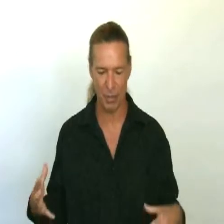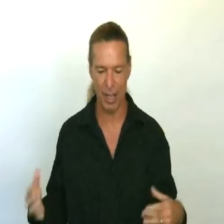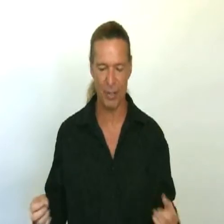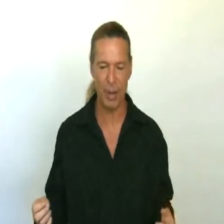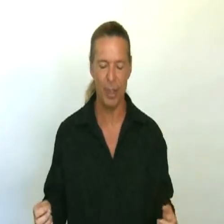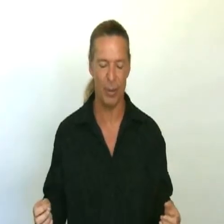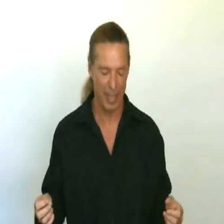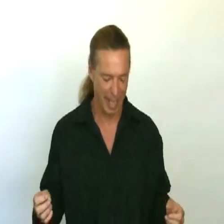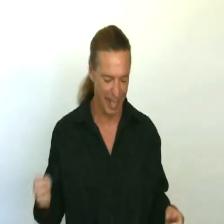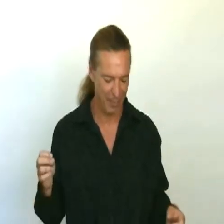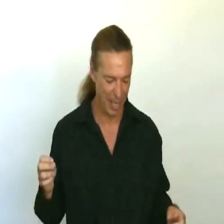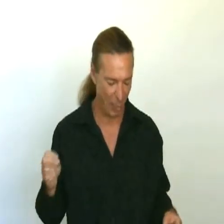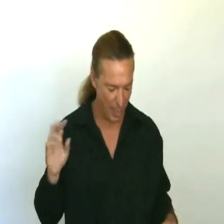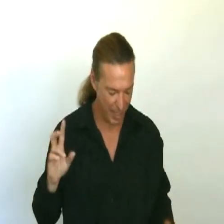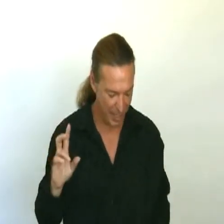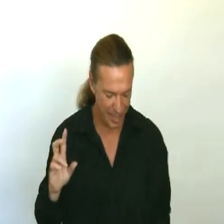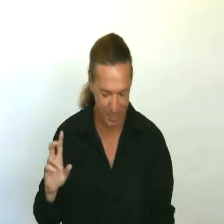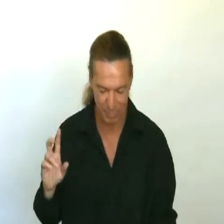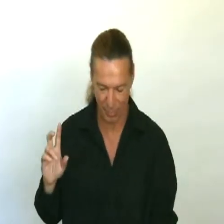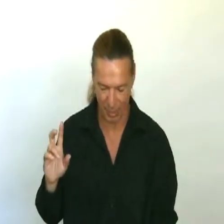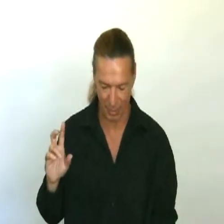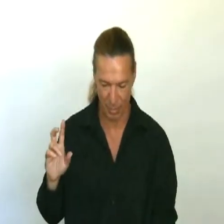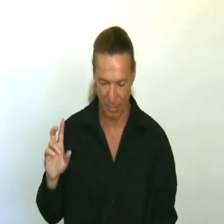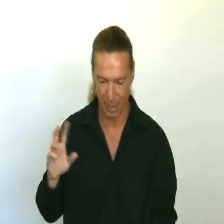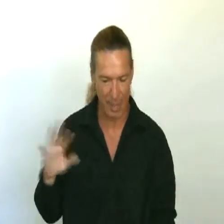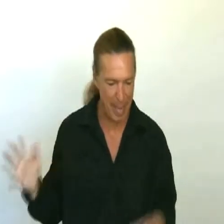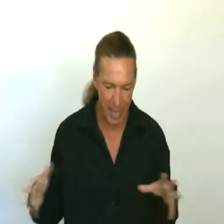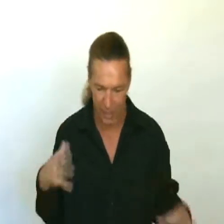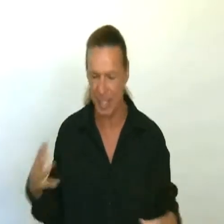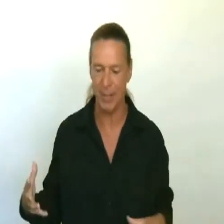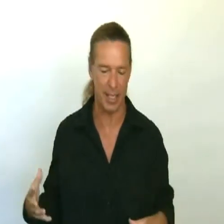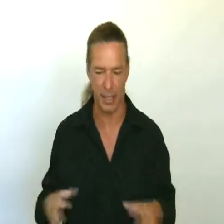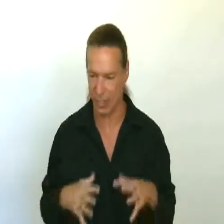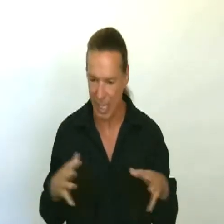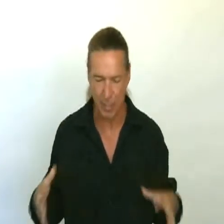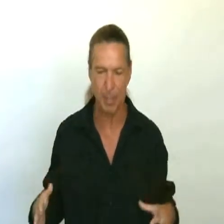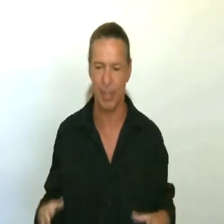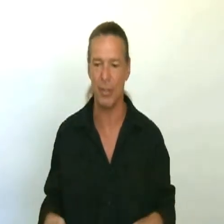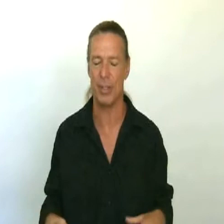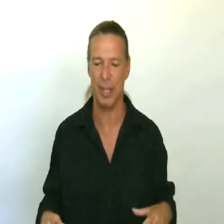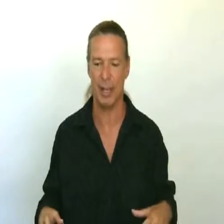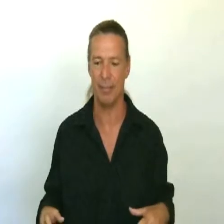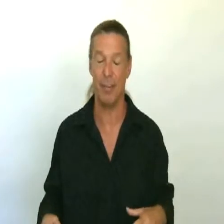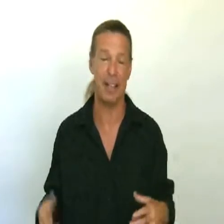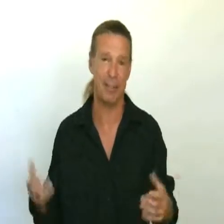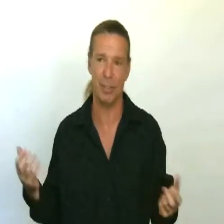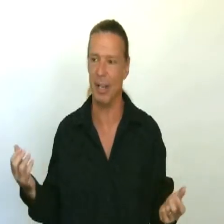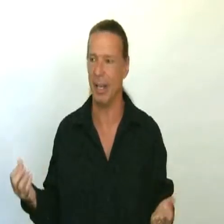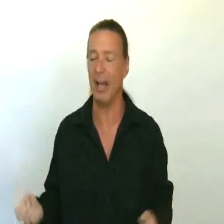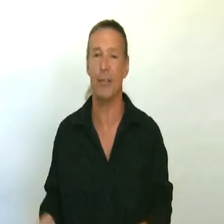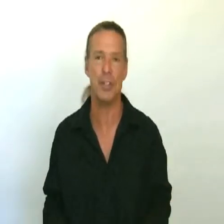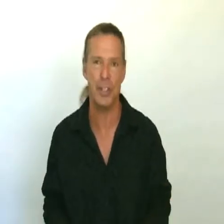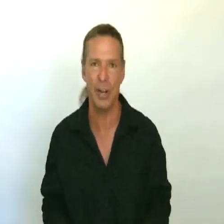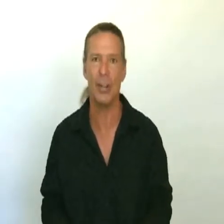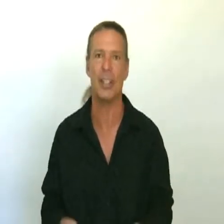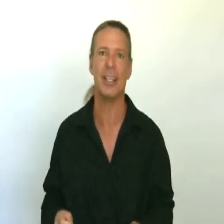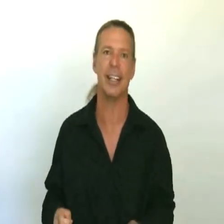tremolo, I don't want to, I'm not banging on Stevie Nicks because there's lots of people that do this. In fact, Elle Fitzgerald and